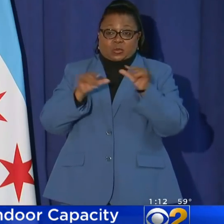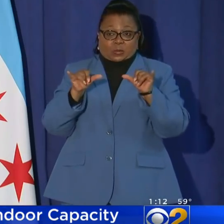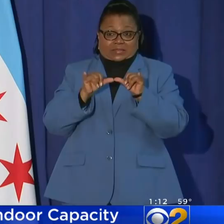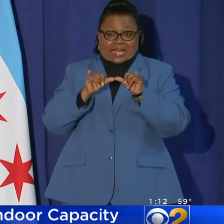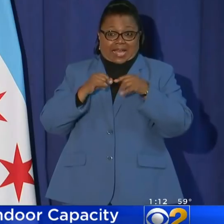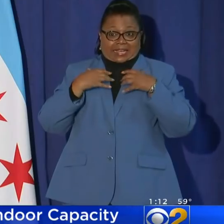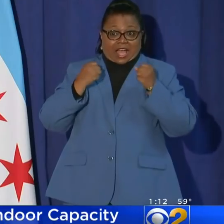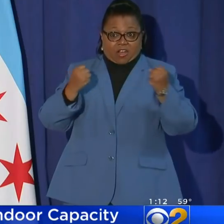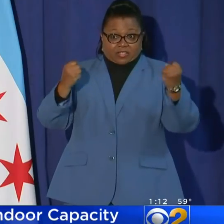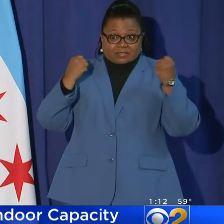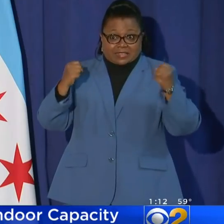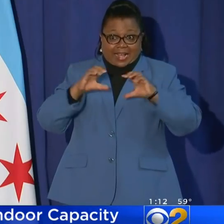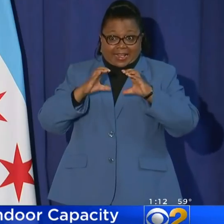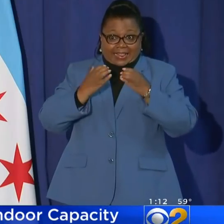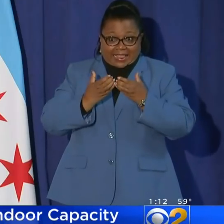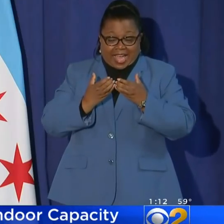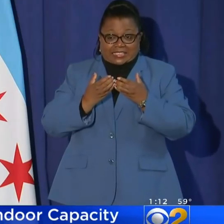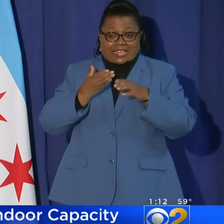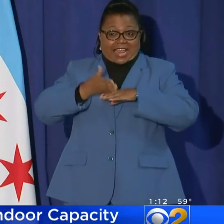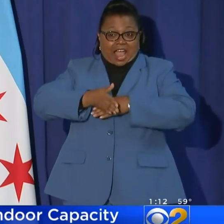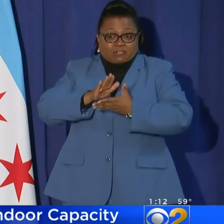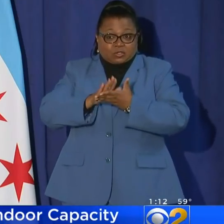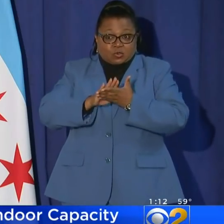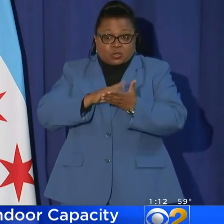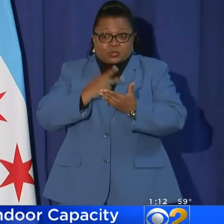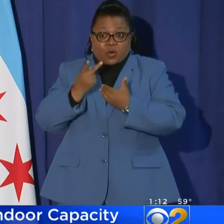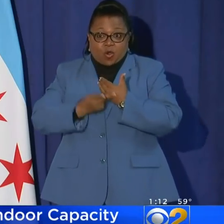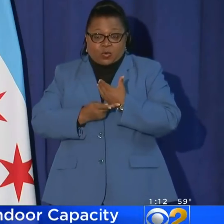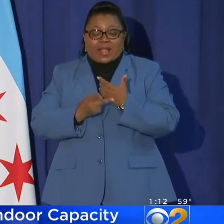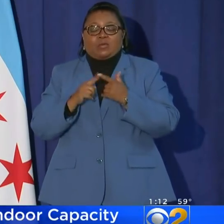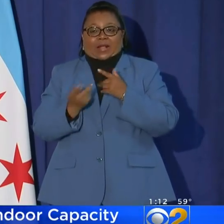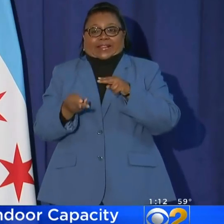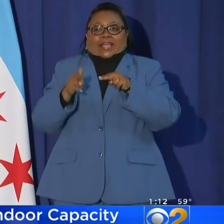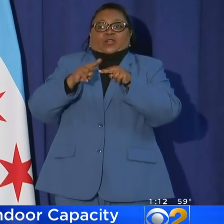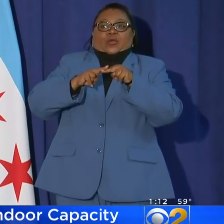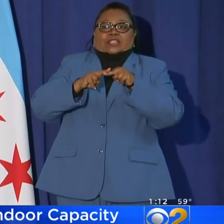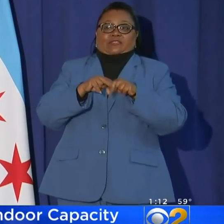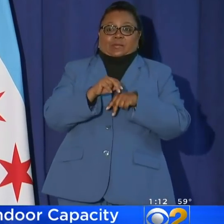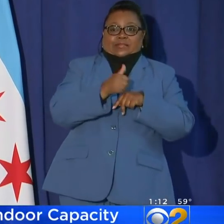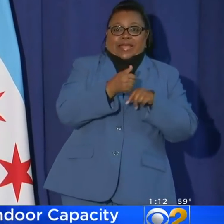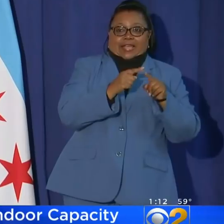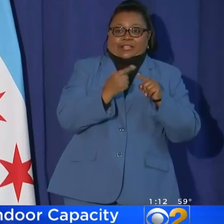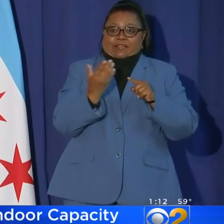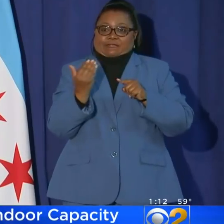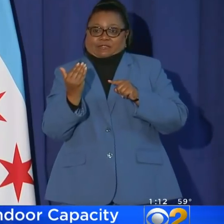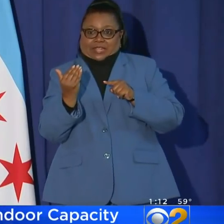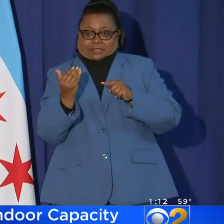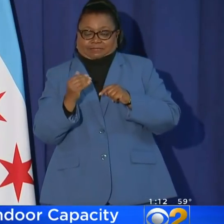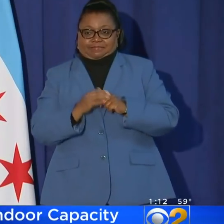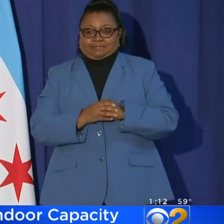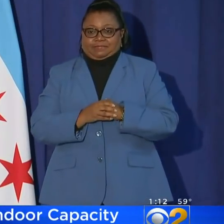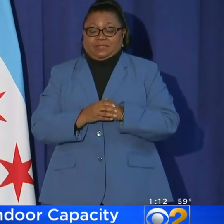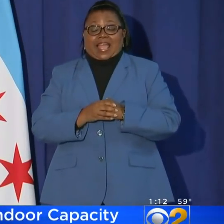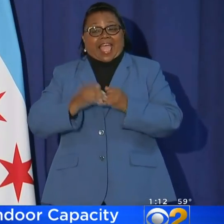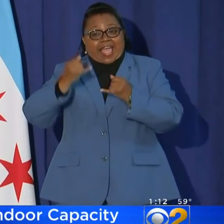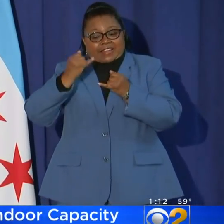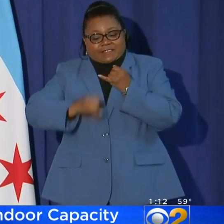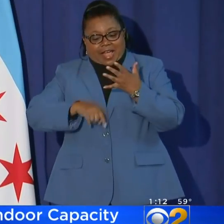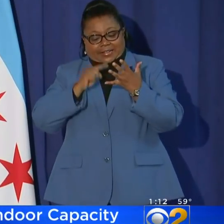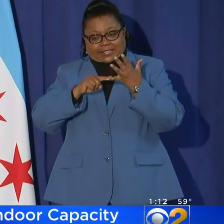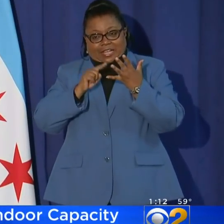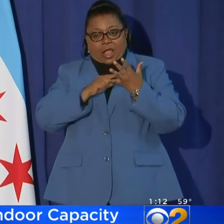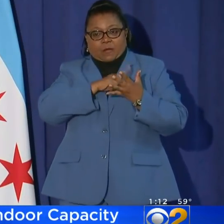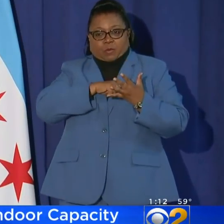of health and fitness classes and after-school programming will increase from 10 to 15. And finally,